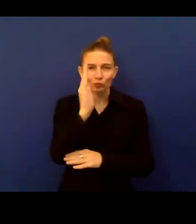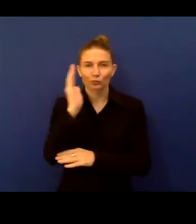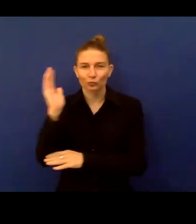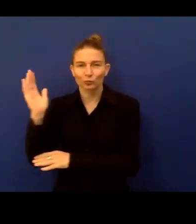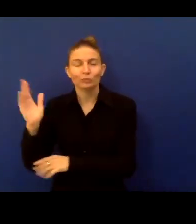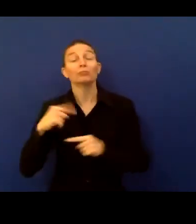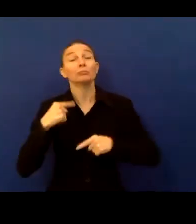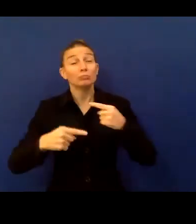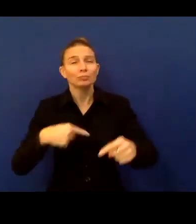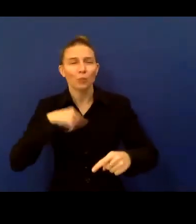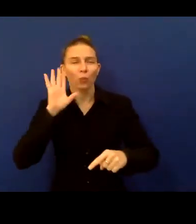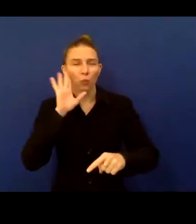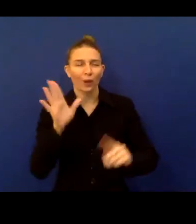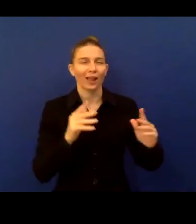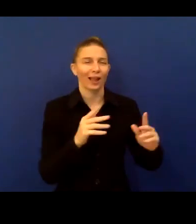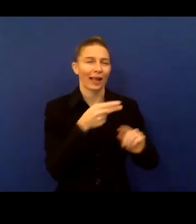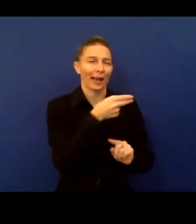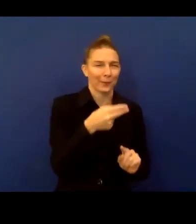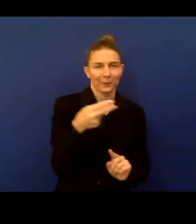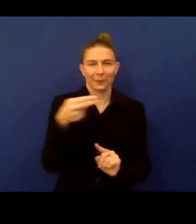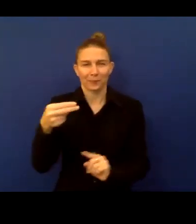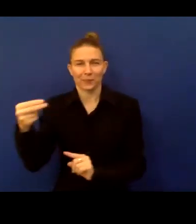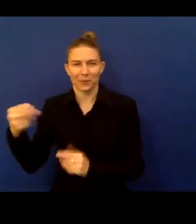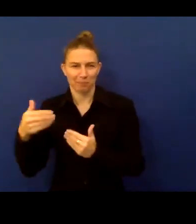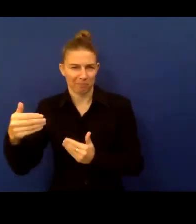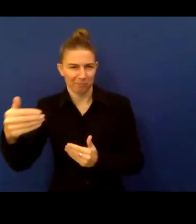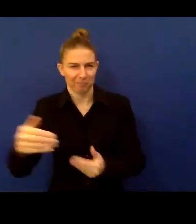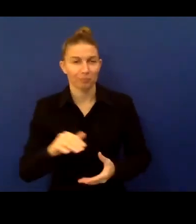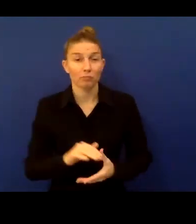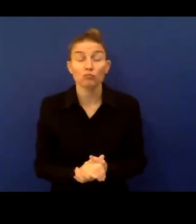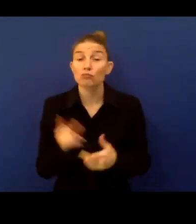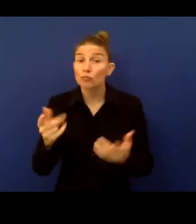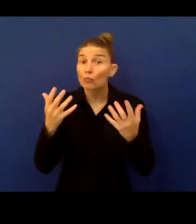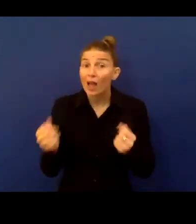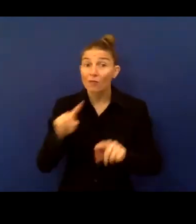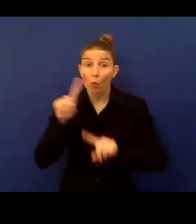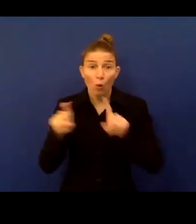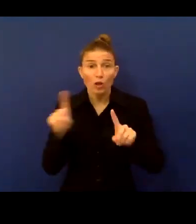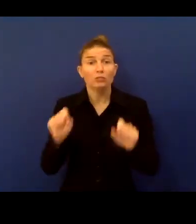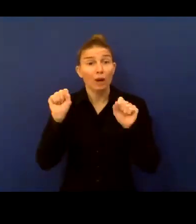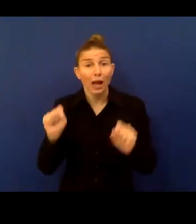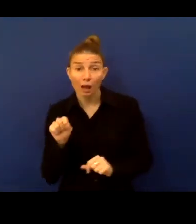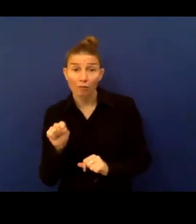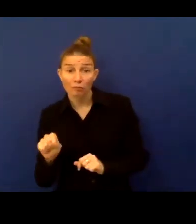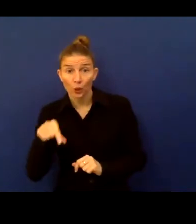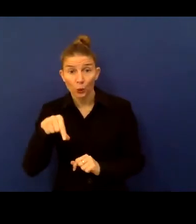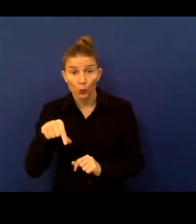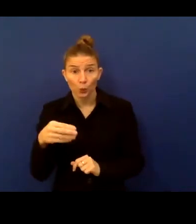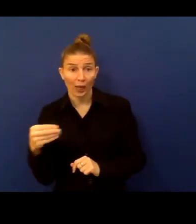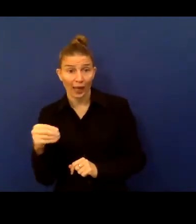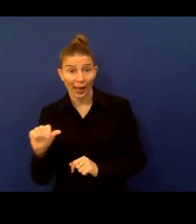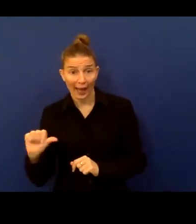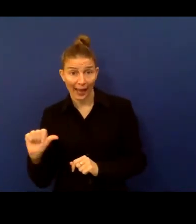we go along. Please do share any questions that occur as we go through the session in the Q&A section or the chat box,